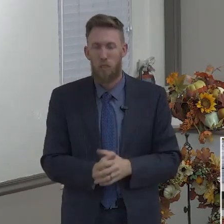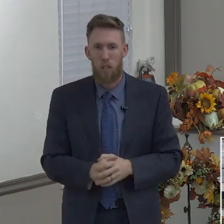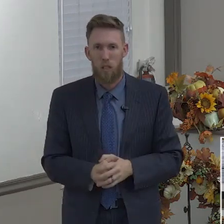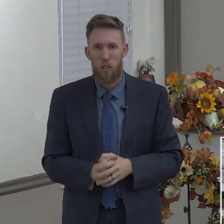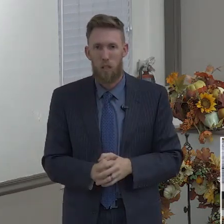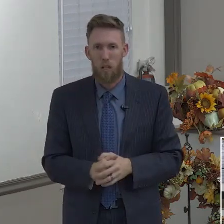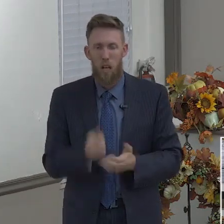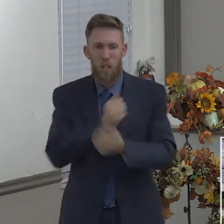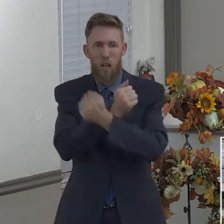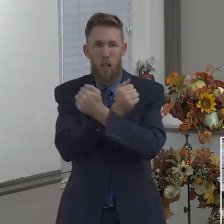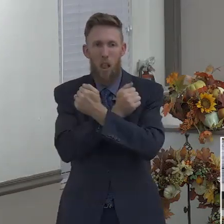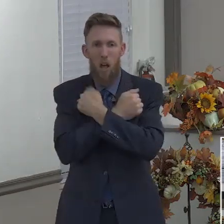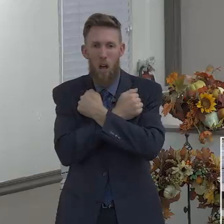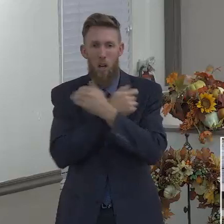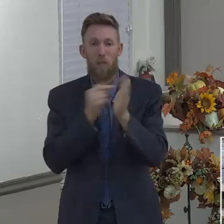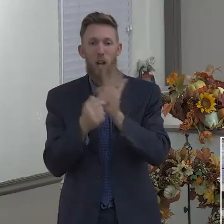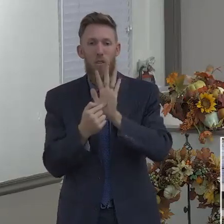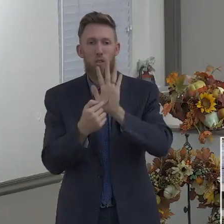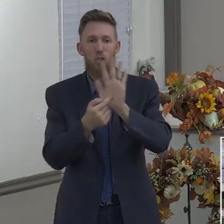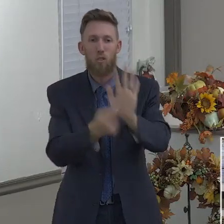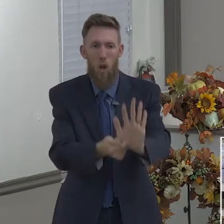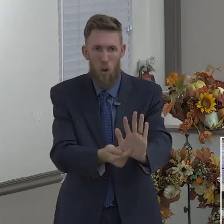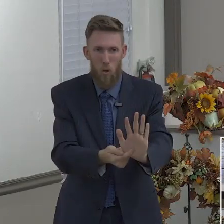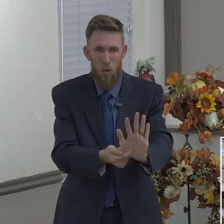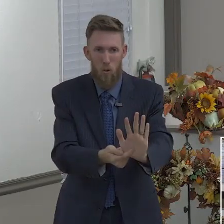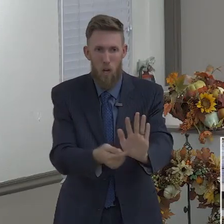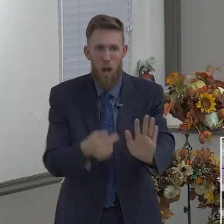I will love you regardless of how you treat me.